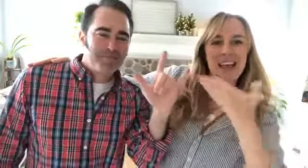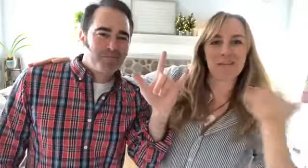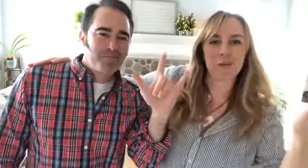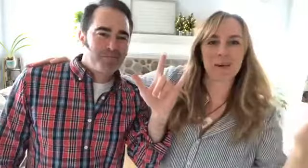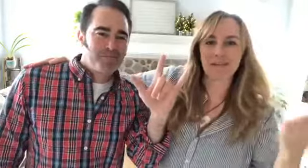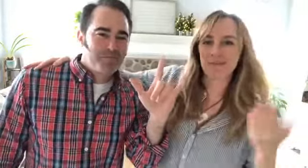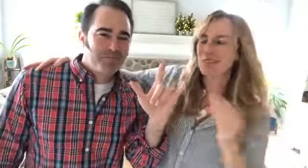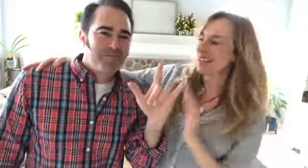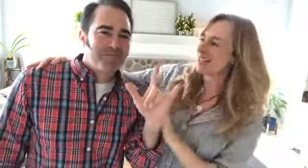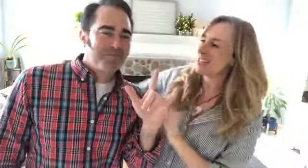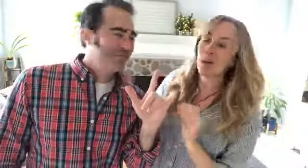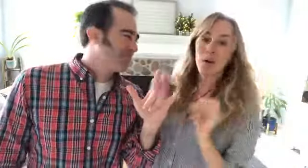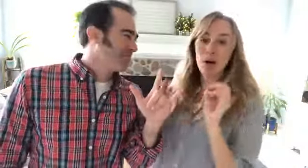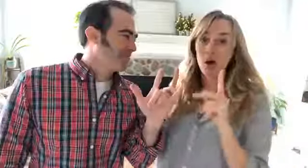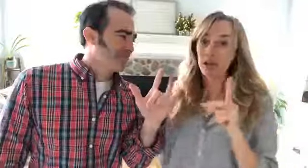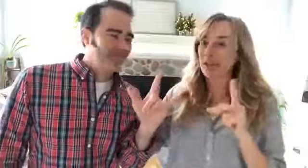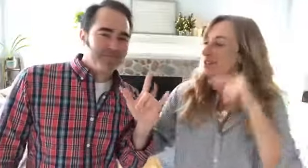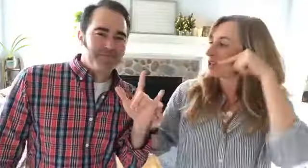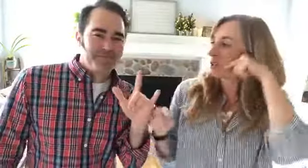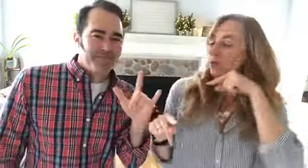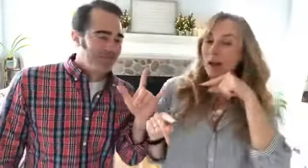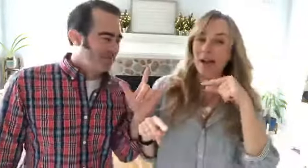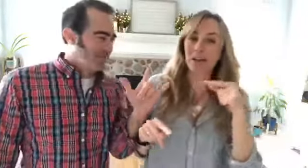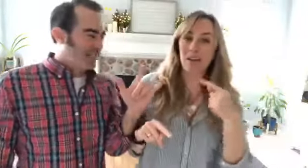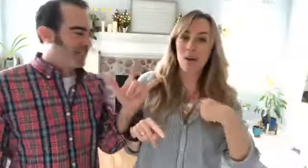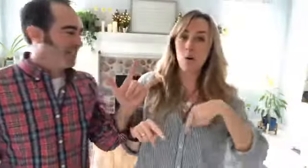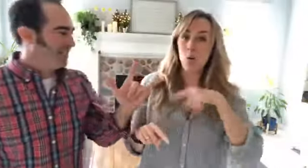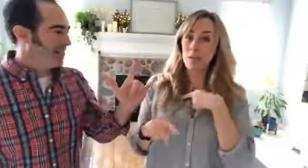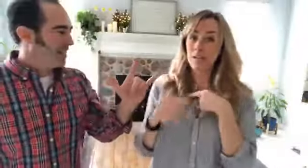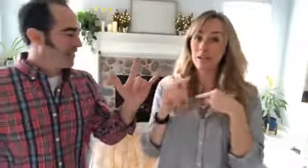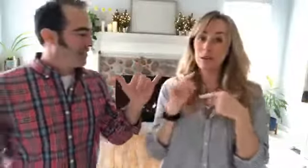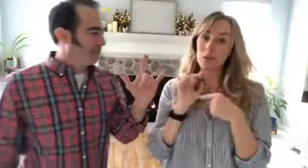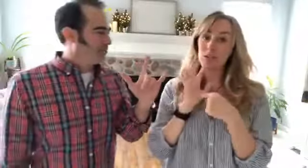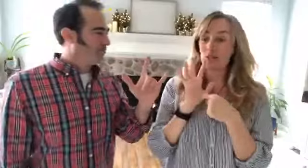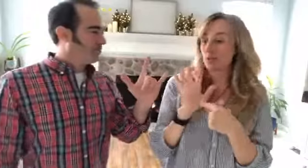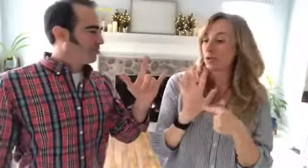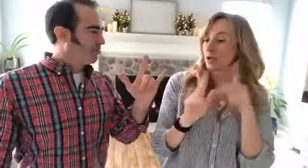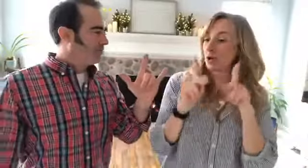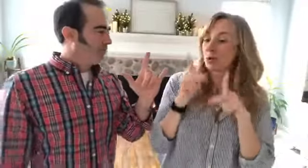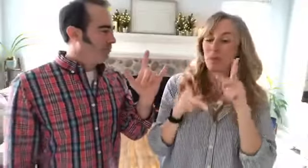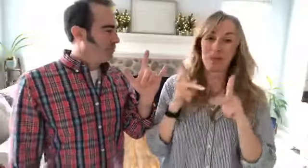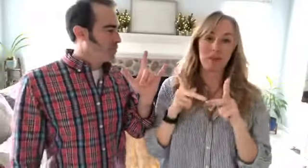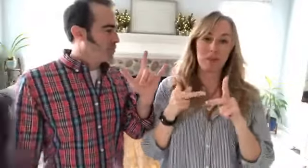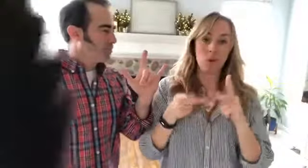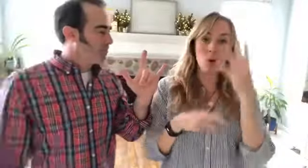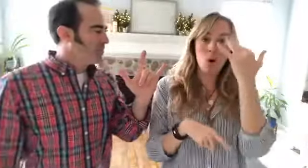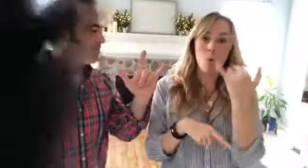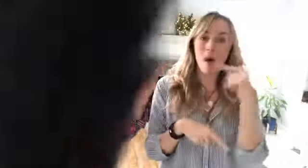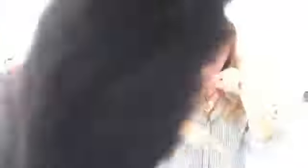everyone so okay so Greg we are going to show the people why